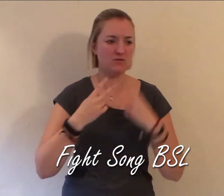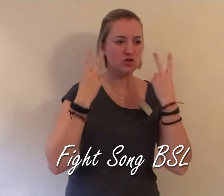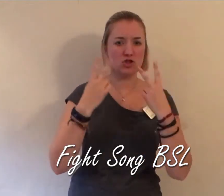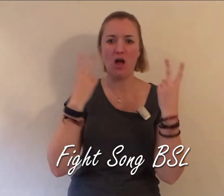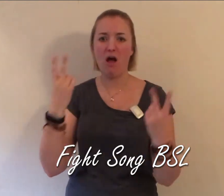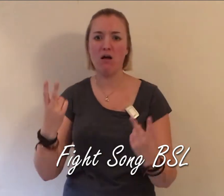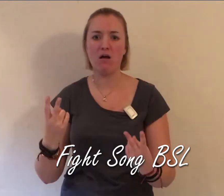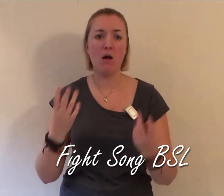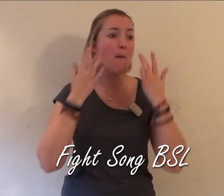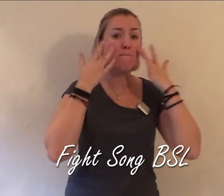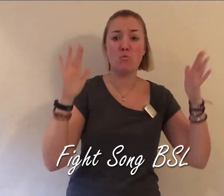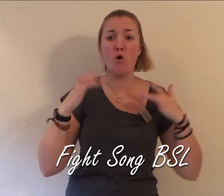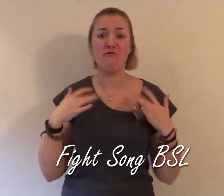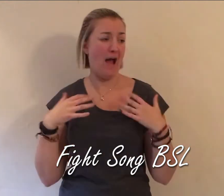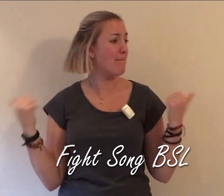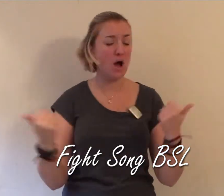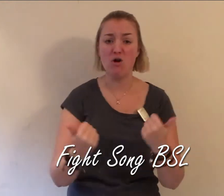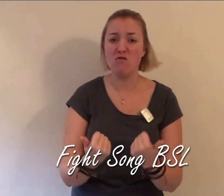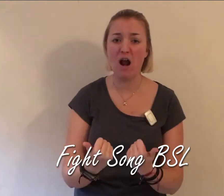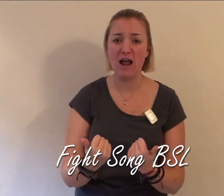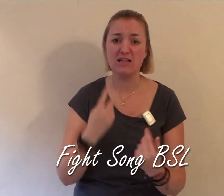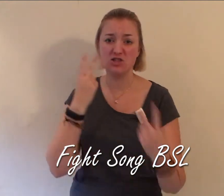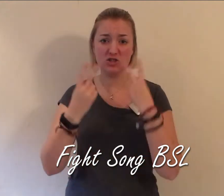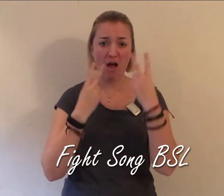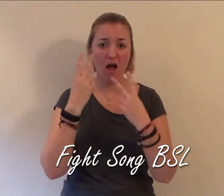song Prove I'm all right So